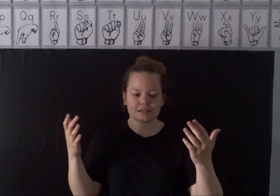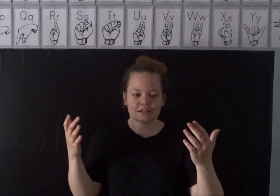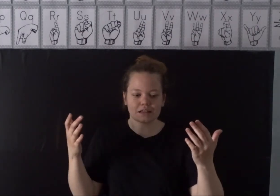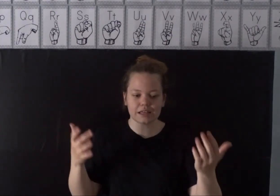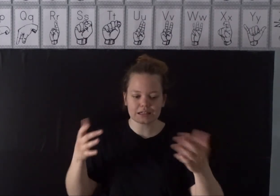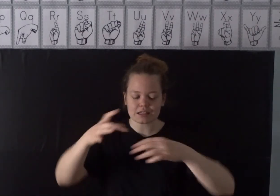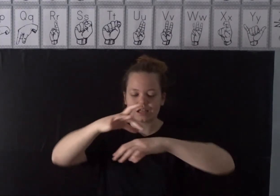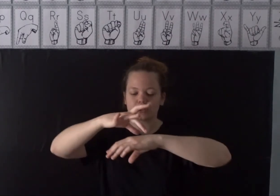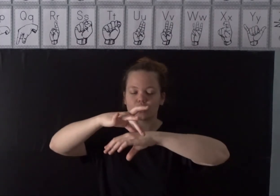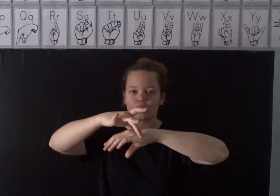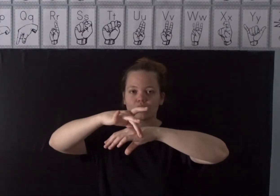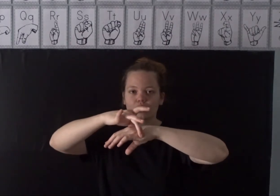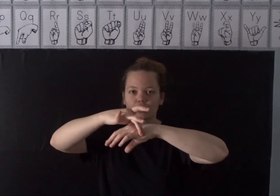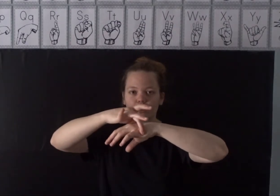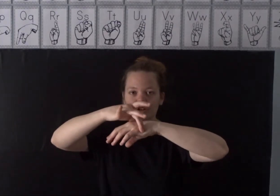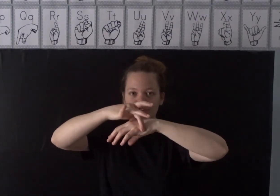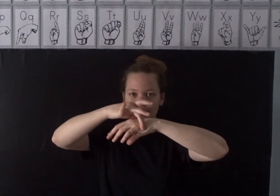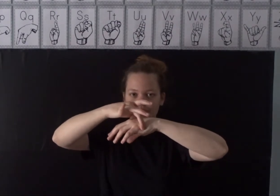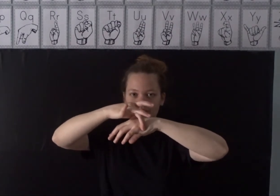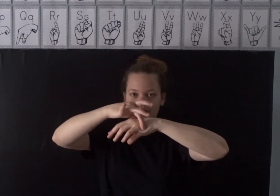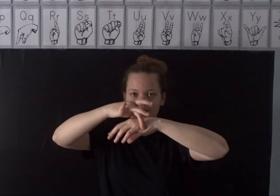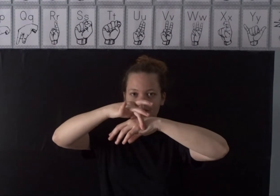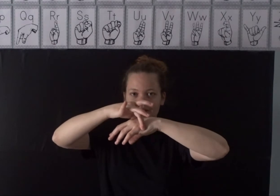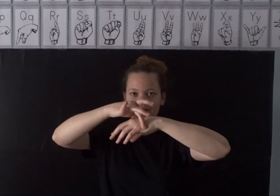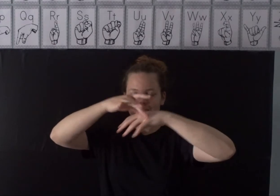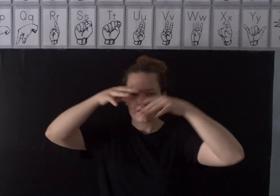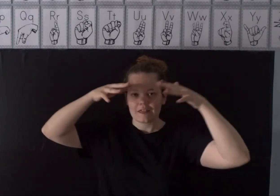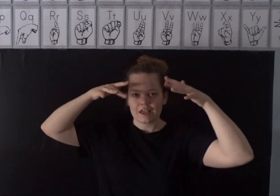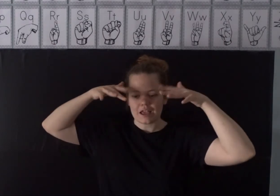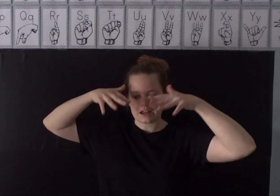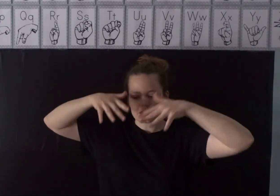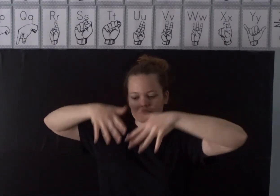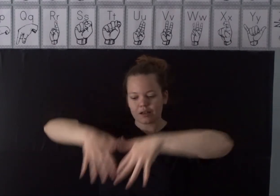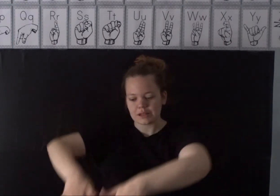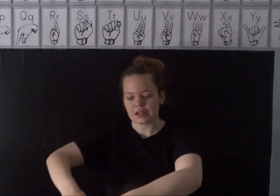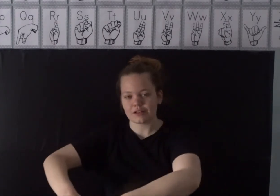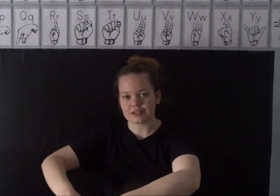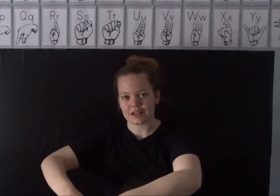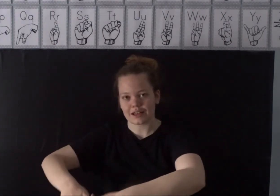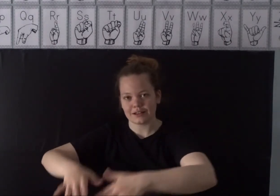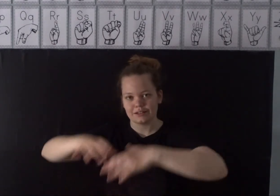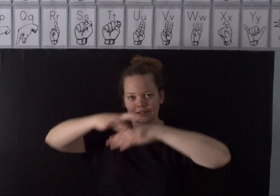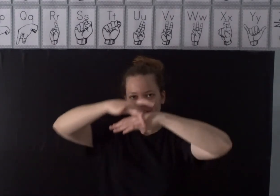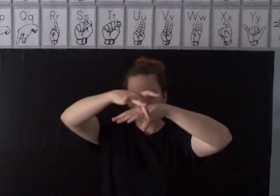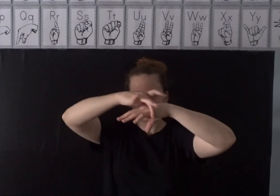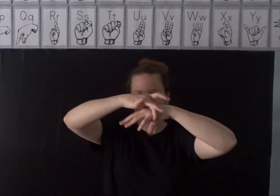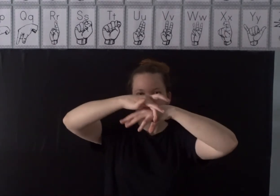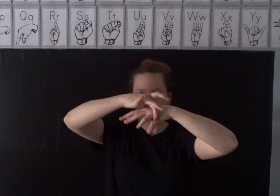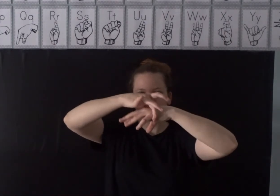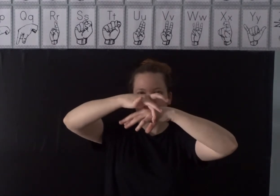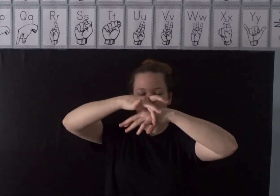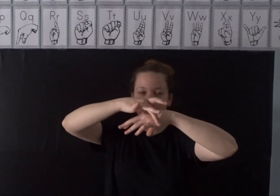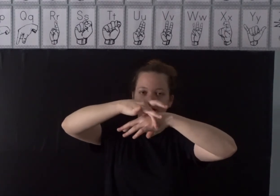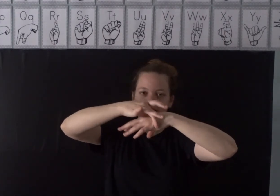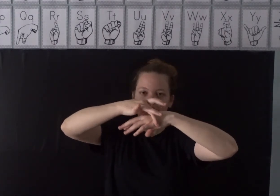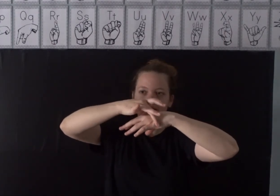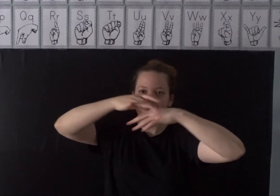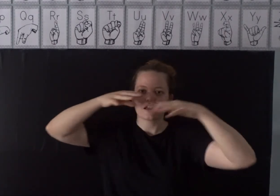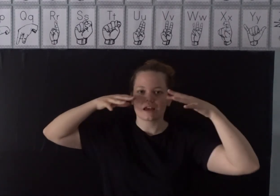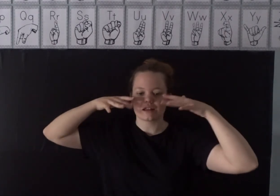landslide. So earth and it is coming down the side. Earth shaking and